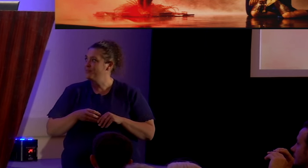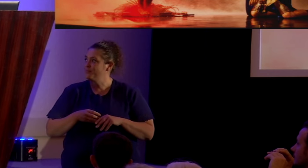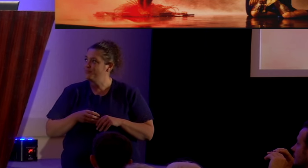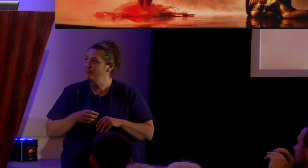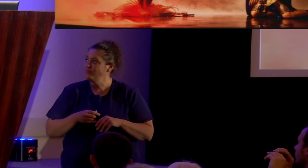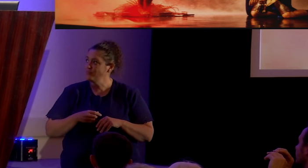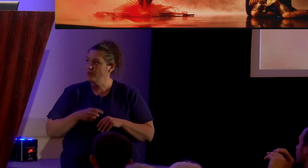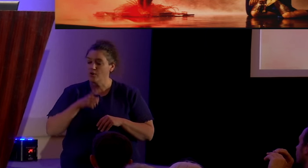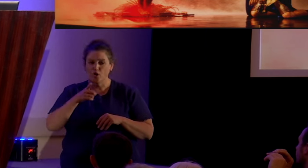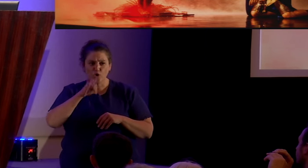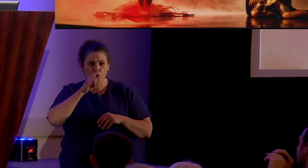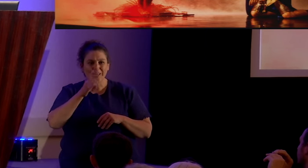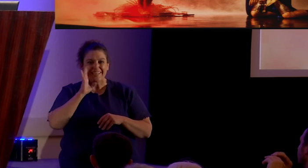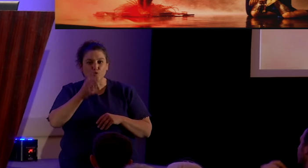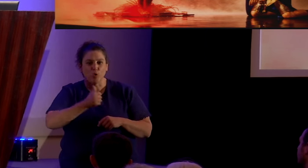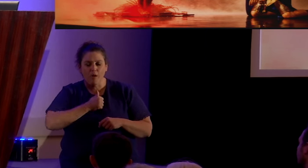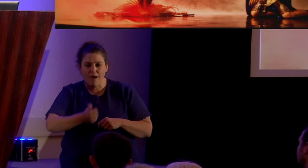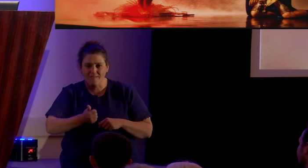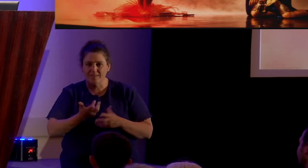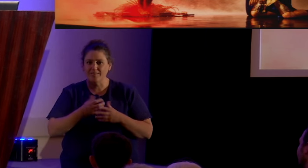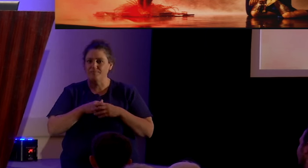Your kids will love it.